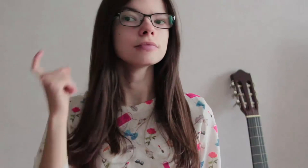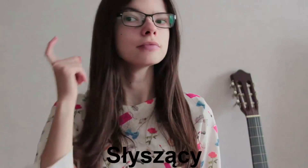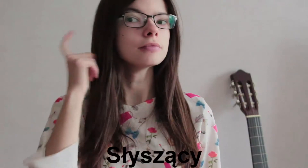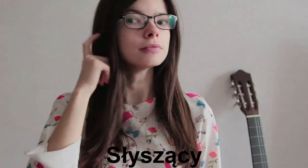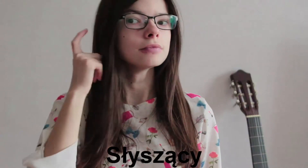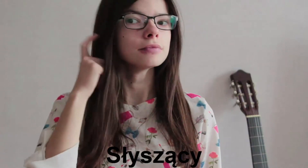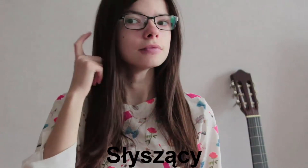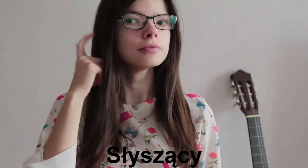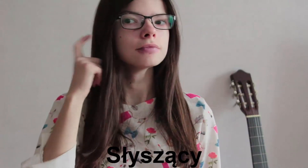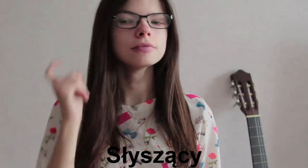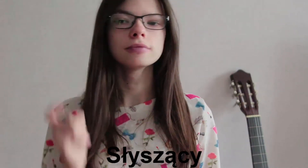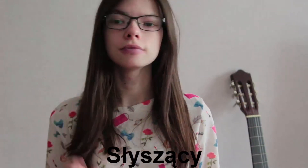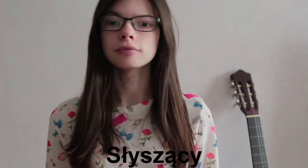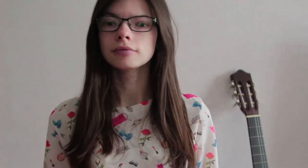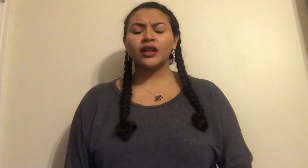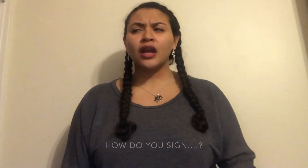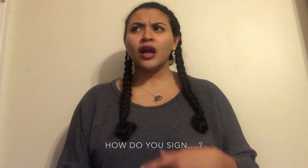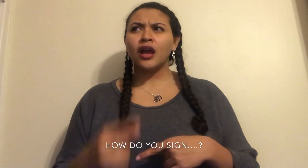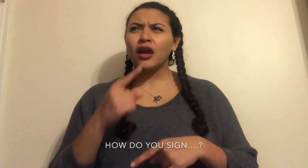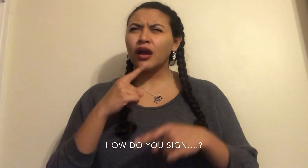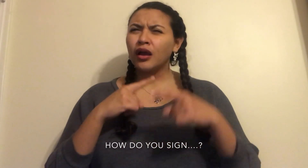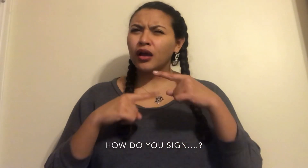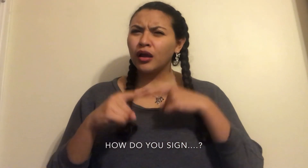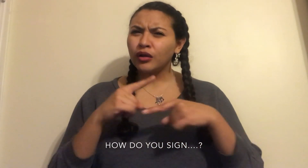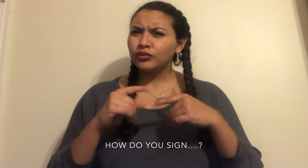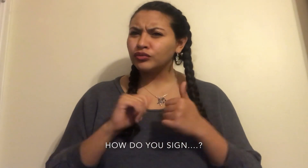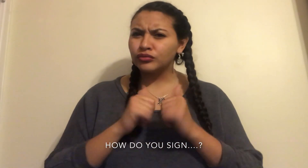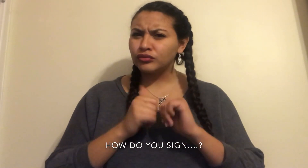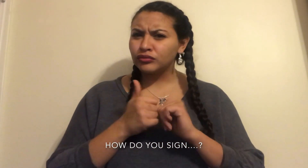Słyszący. How do you sign?